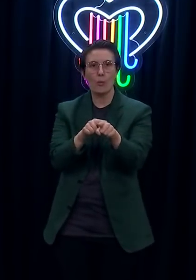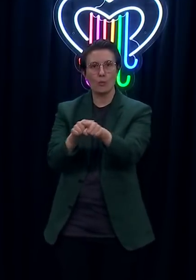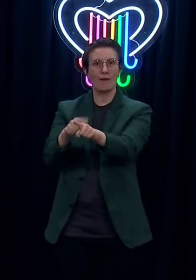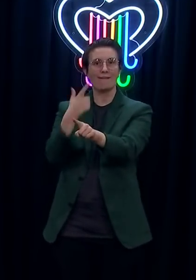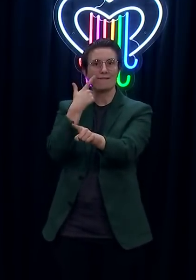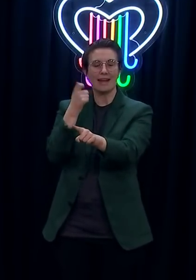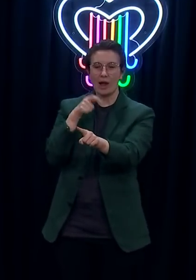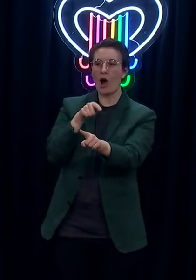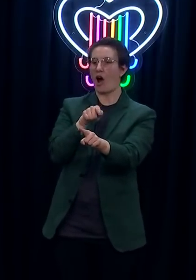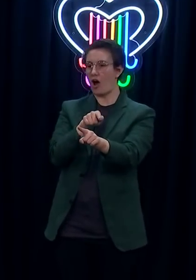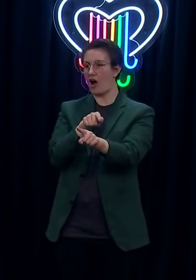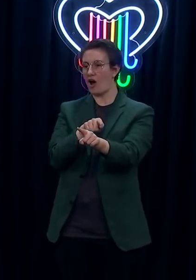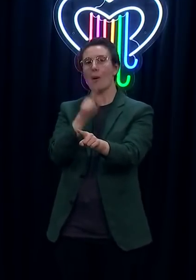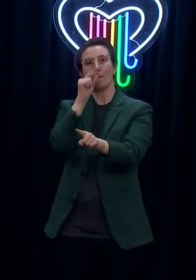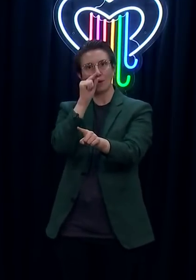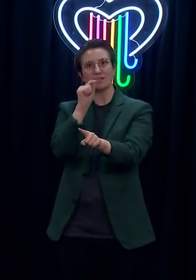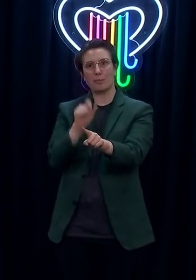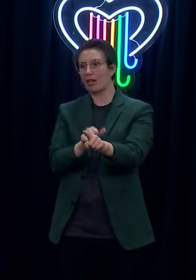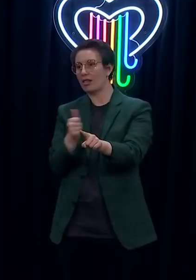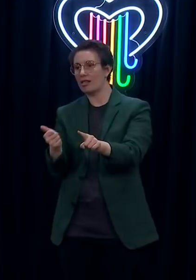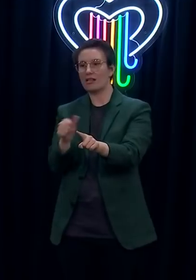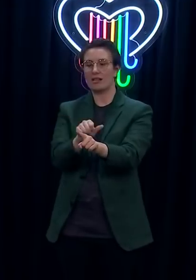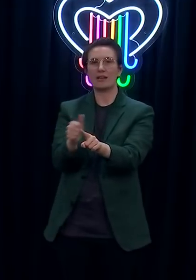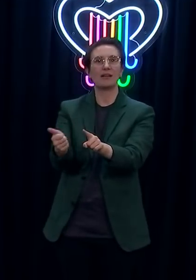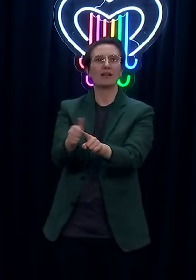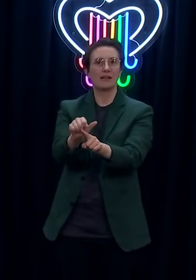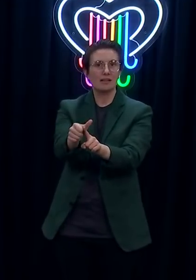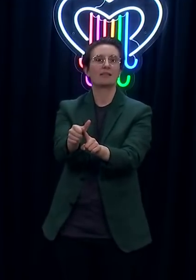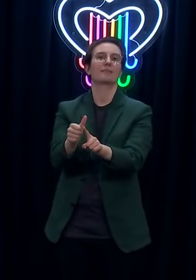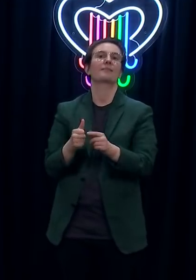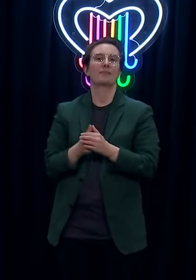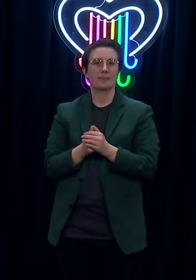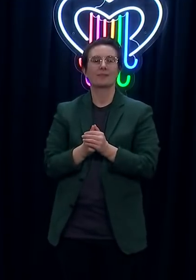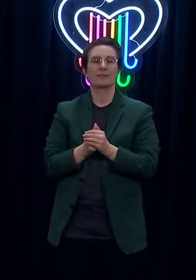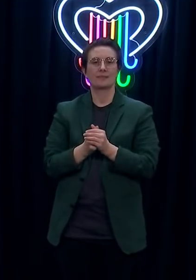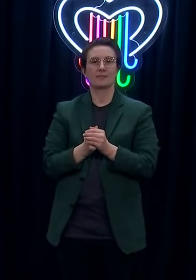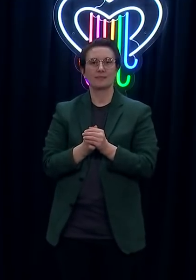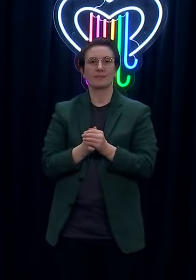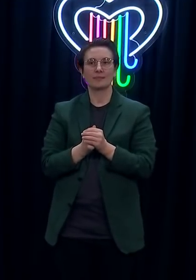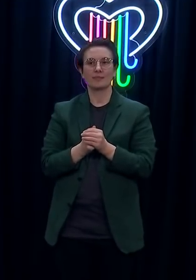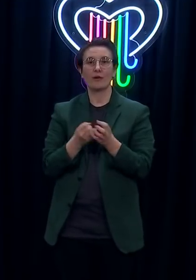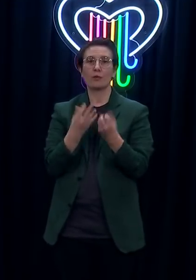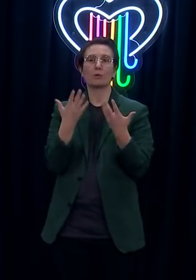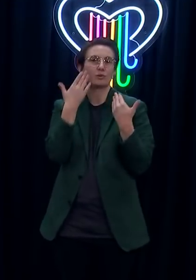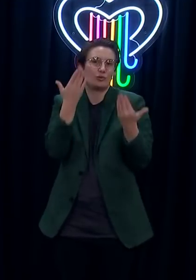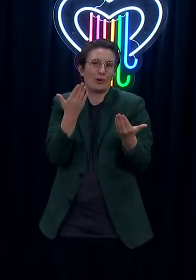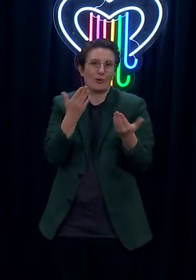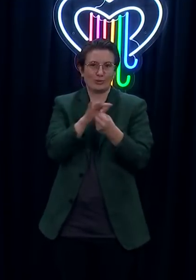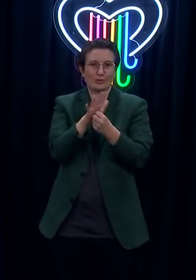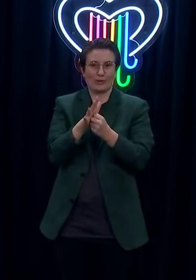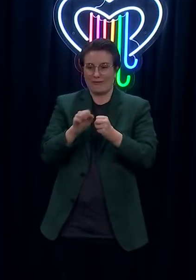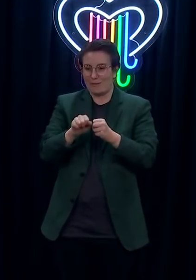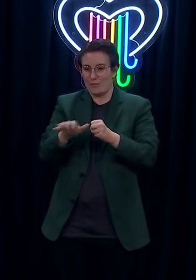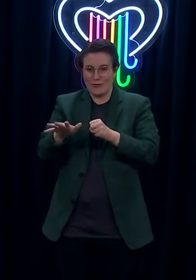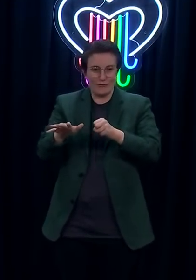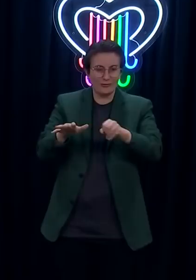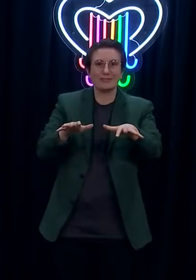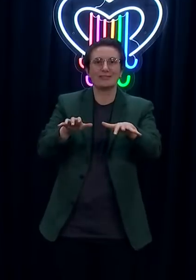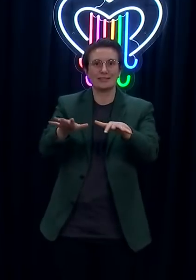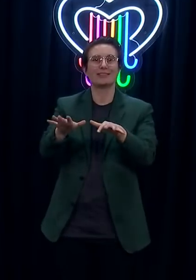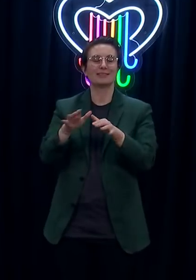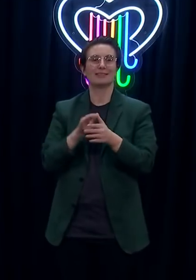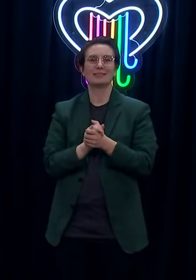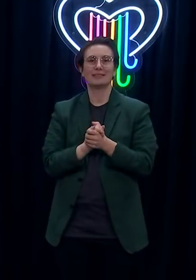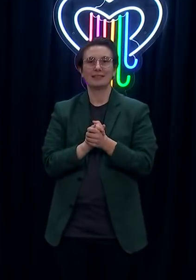But it does mean it's more likely that COVID has been moved and potentially infected, whereas, of course, what we like to see is us already having